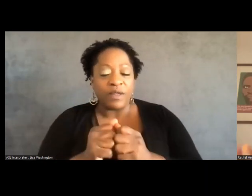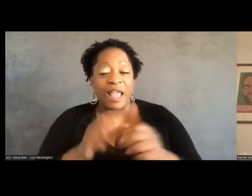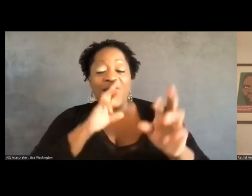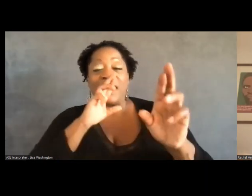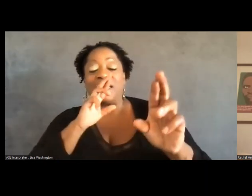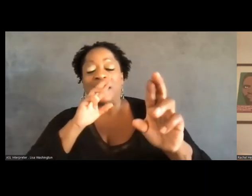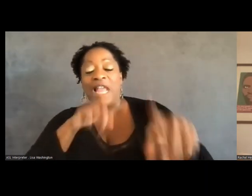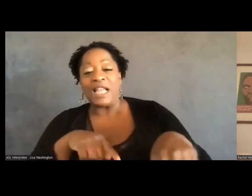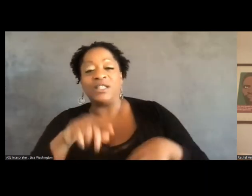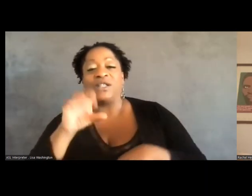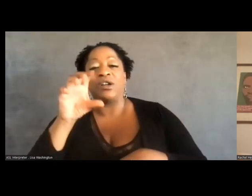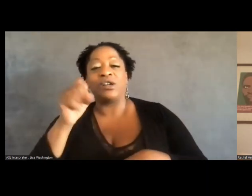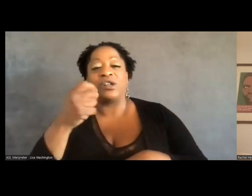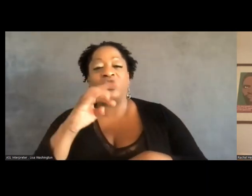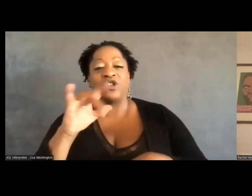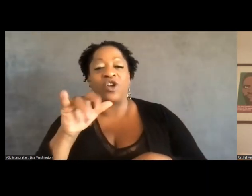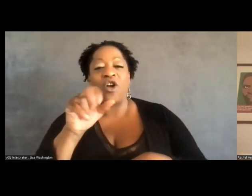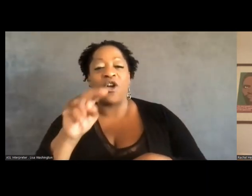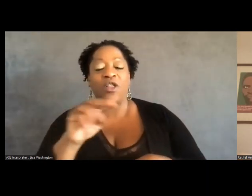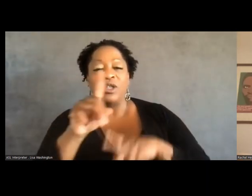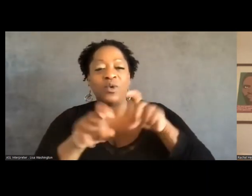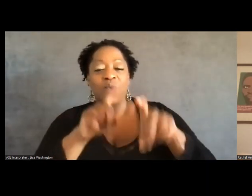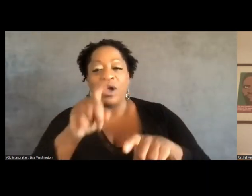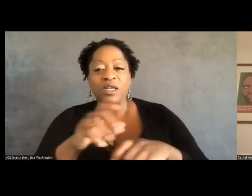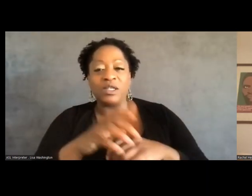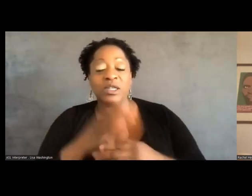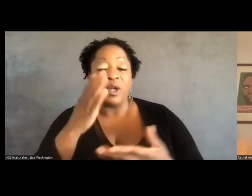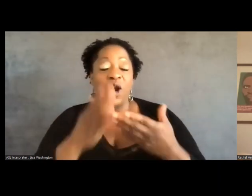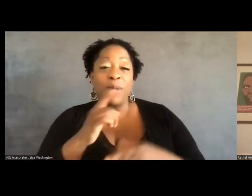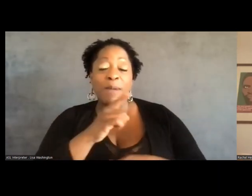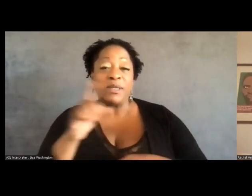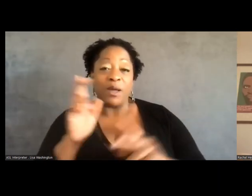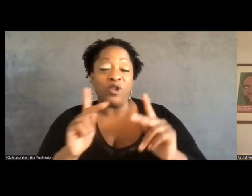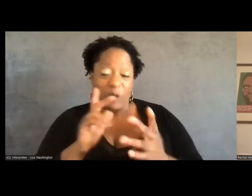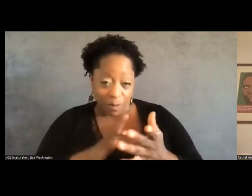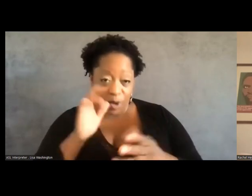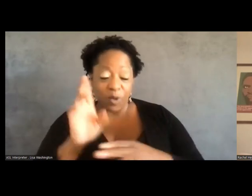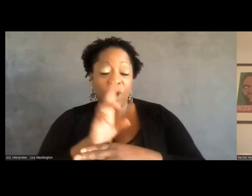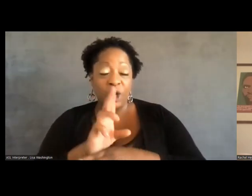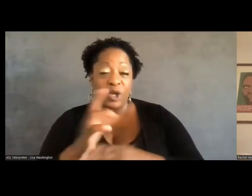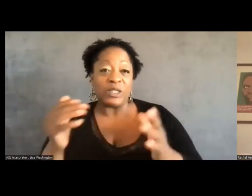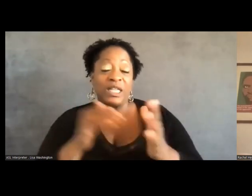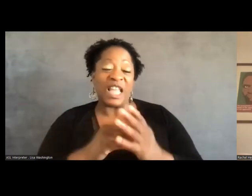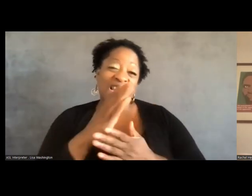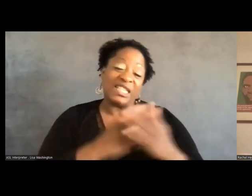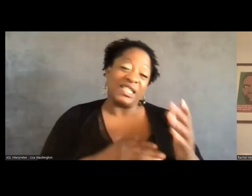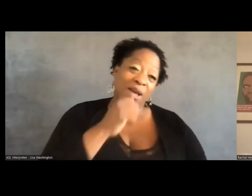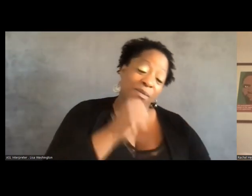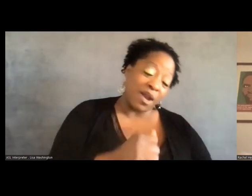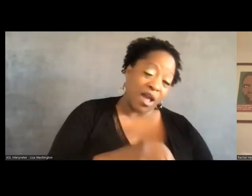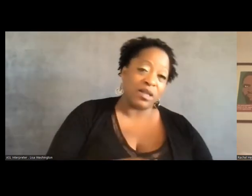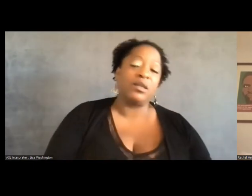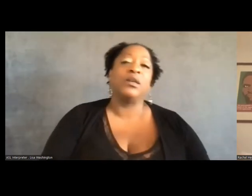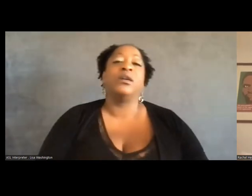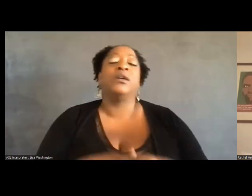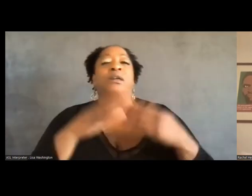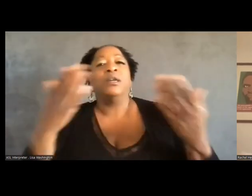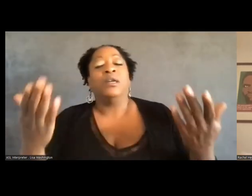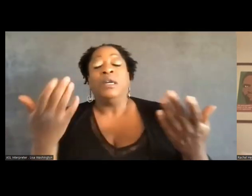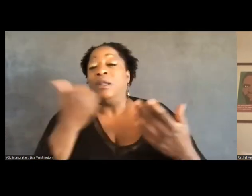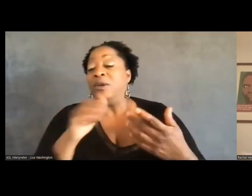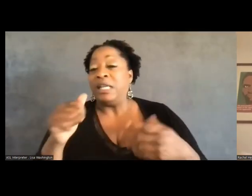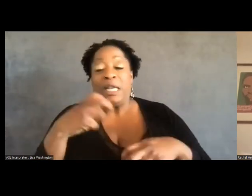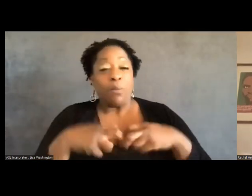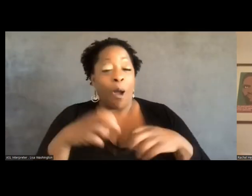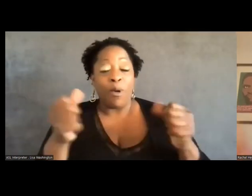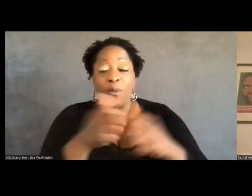maybe that means some of those players are in relationship again, but maybe it means some of them aren't. And I don't think there's any, any problem